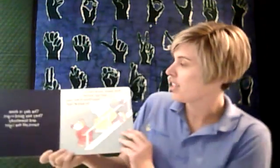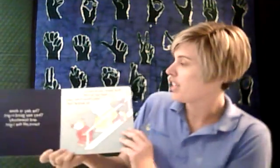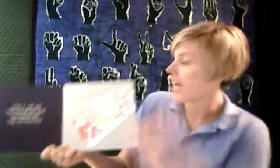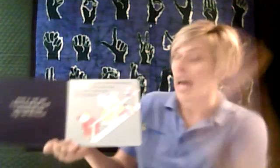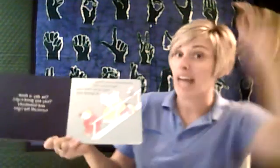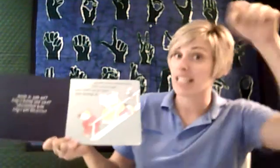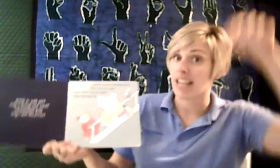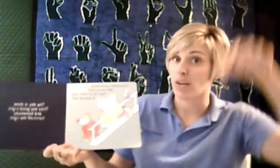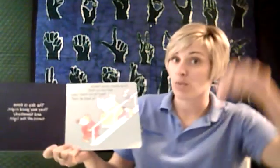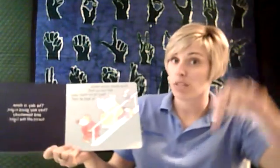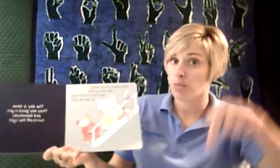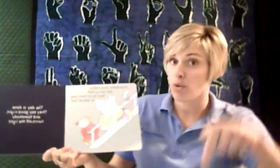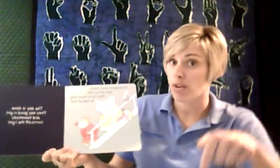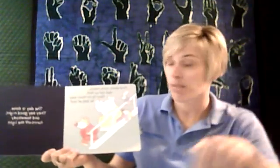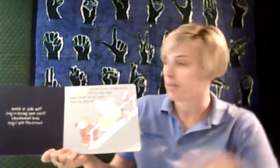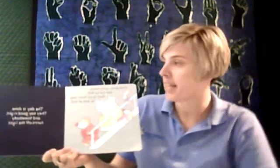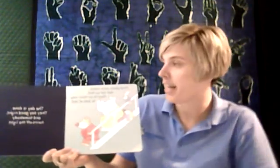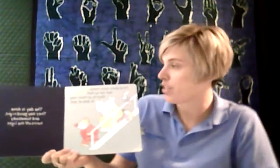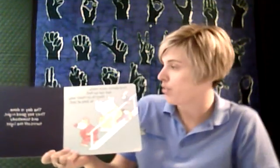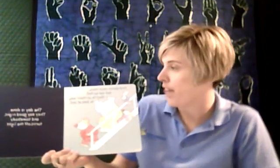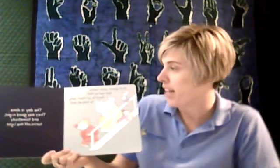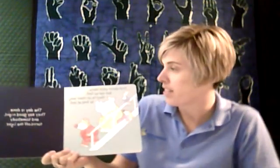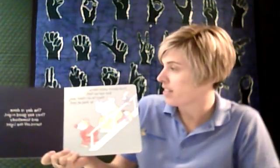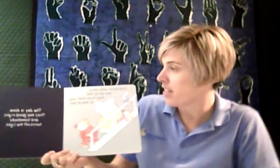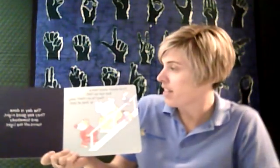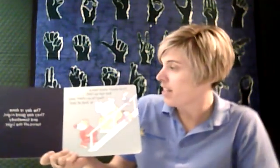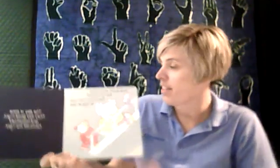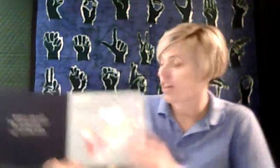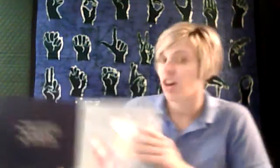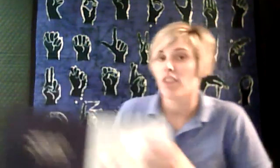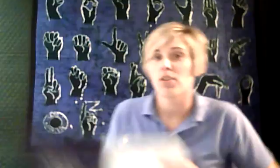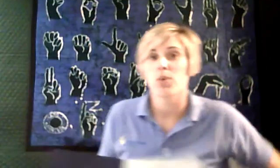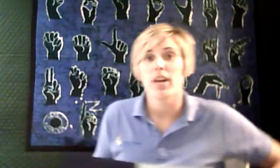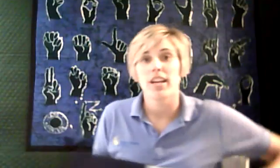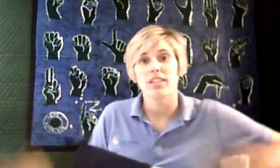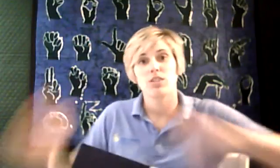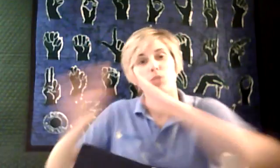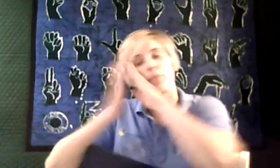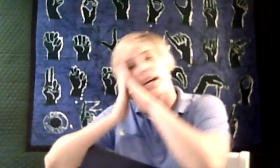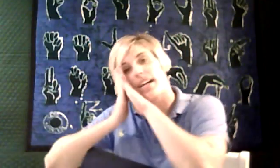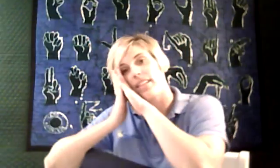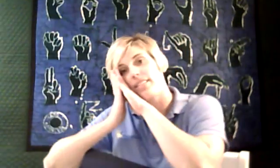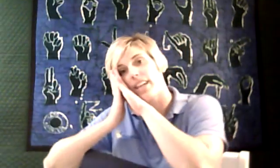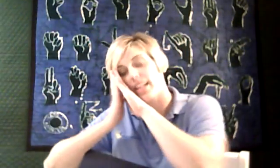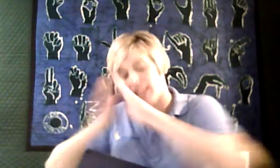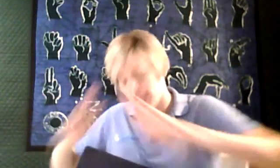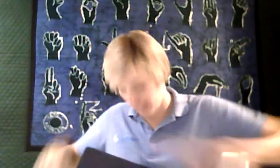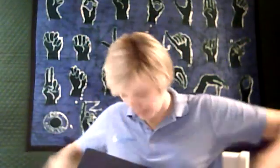And down once more, but not so fast. They're on their way to bed at last.